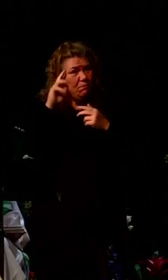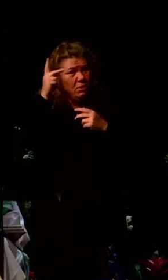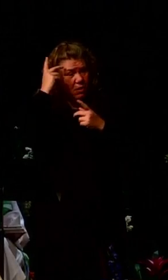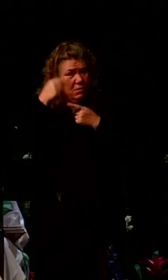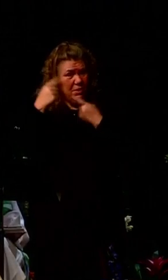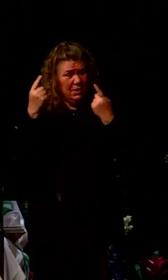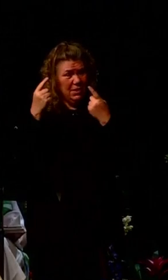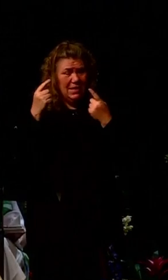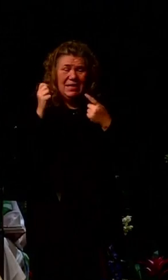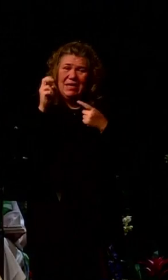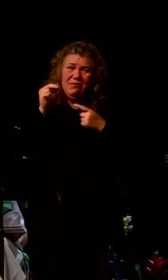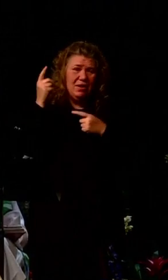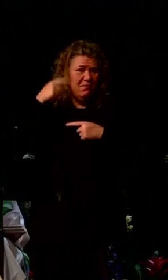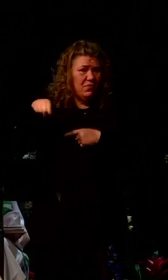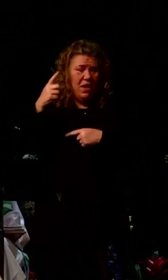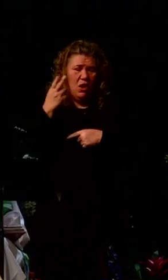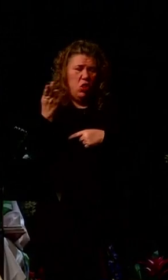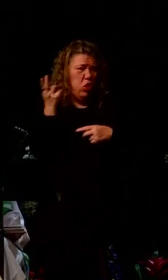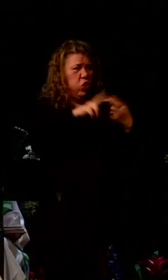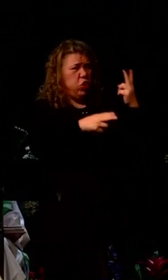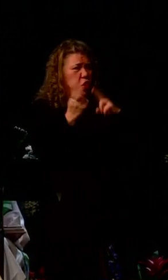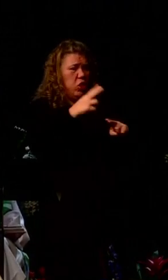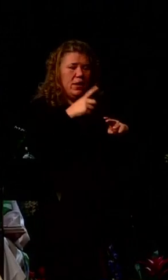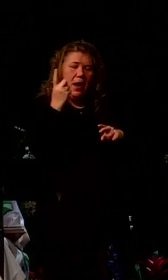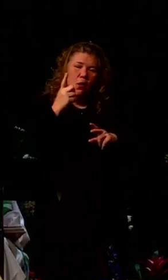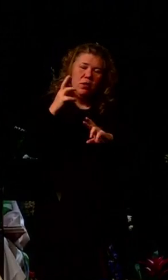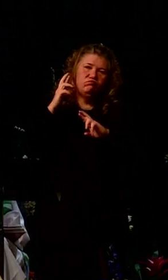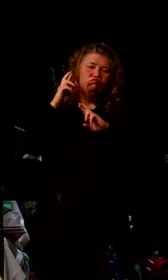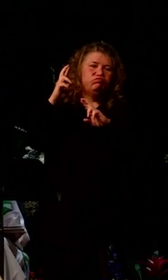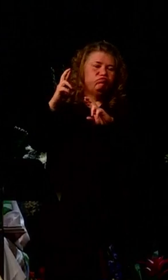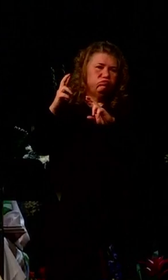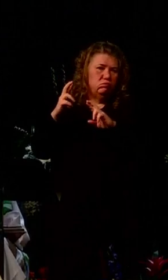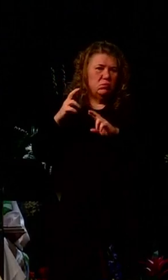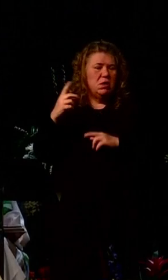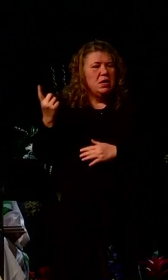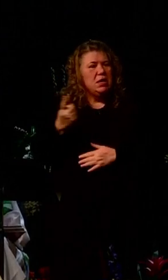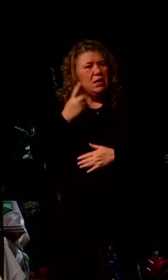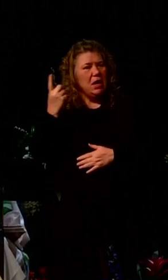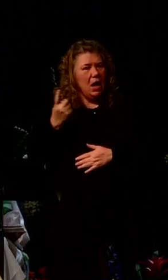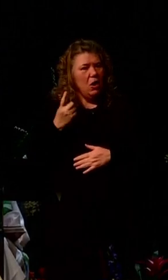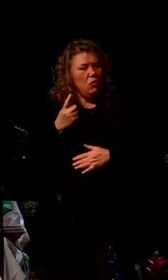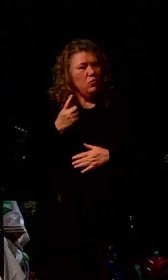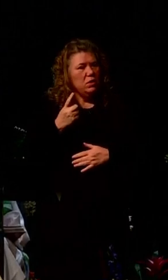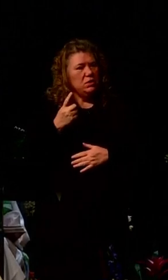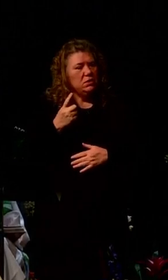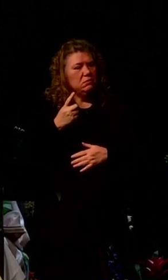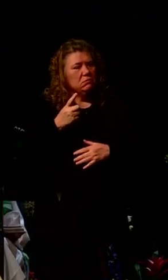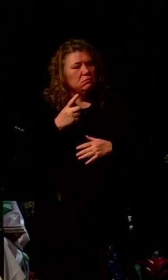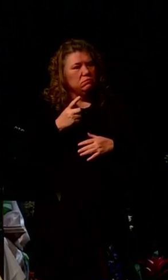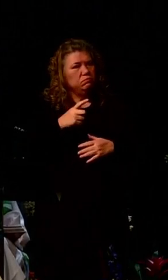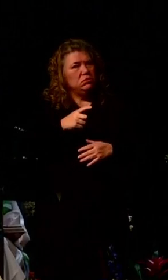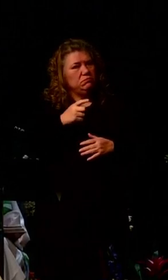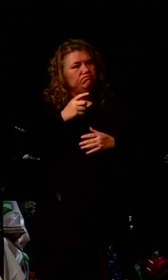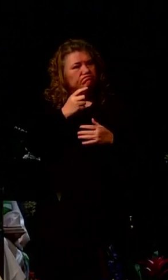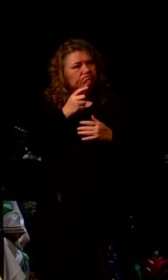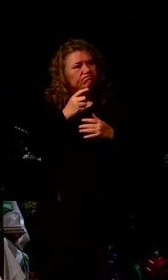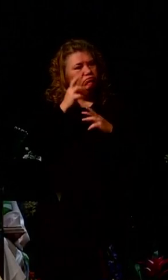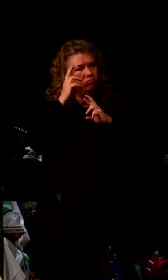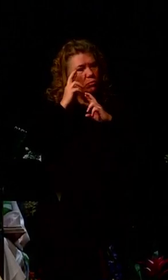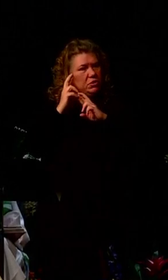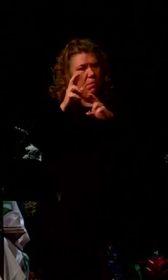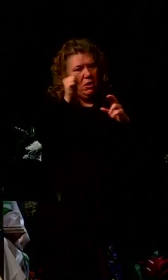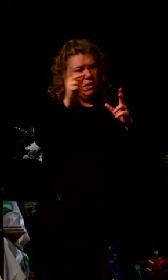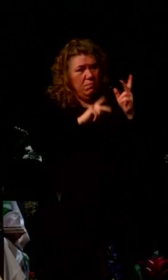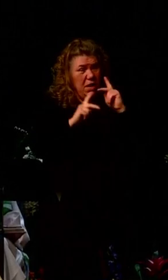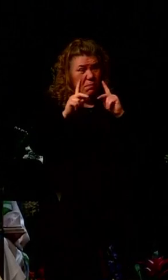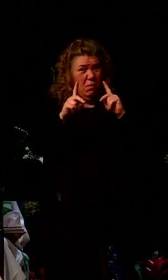afforded the same consideration. He always stayed true to himself, and when he was dragged through the mud, he did not reciprocate.